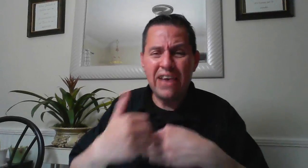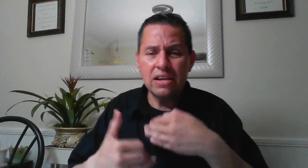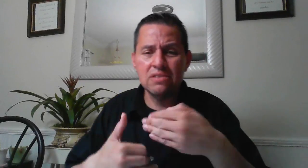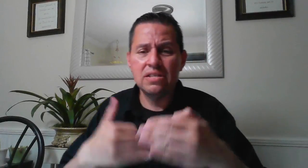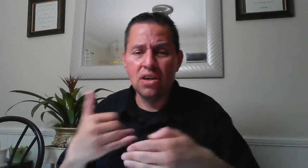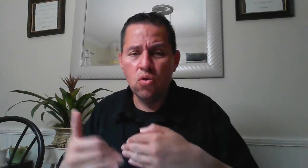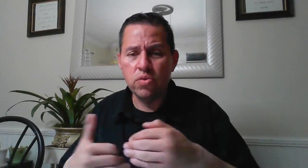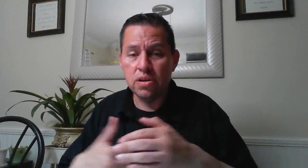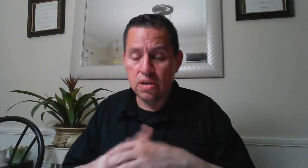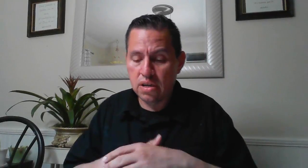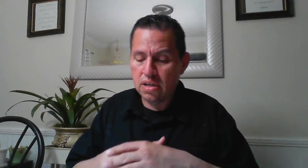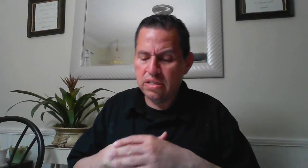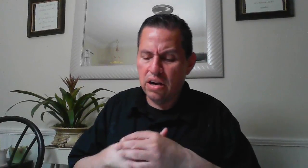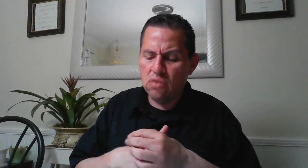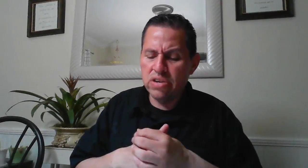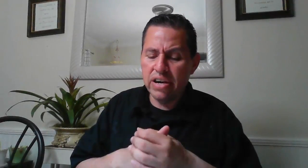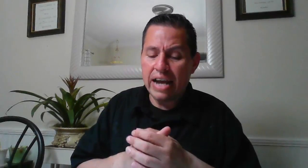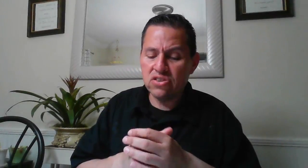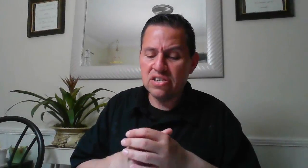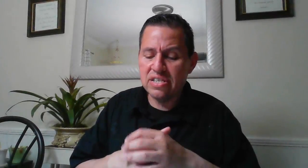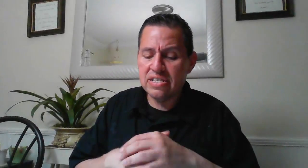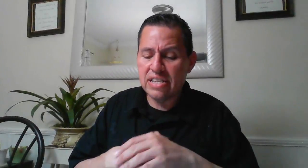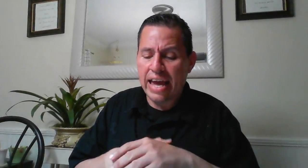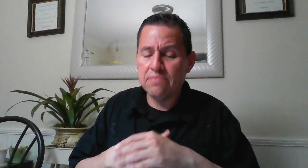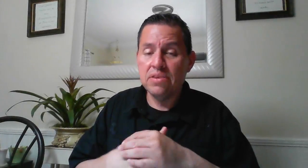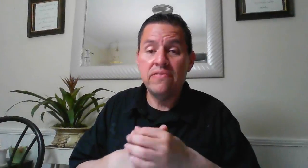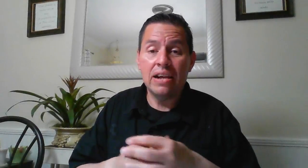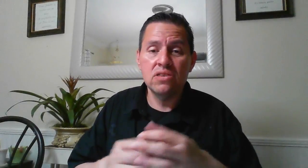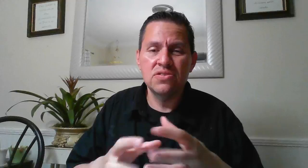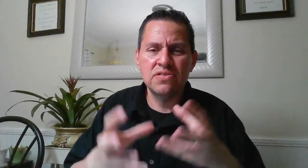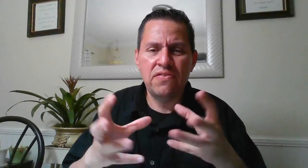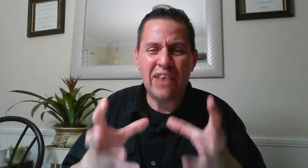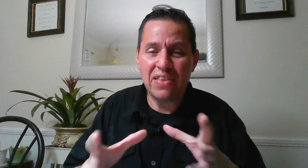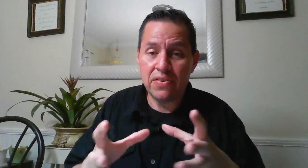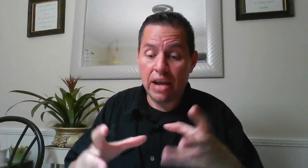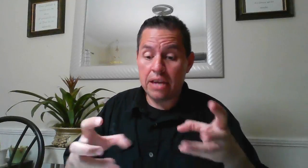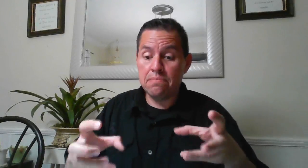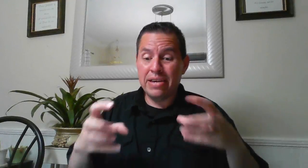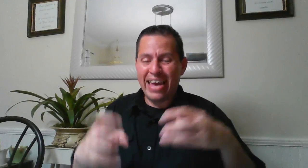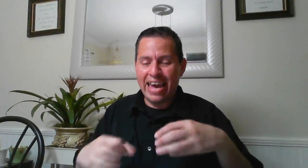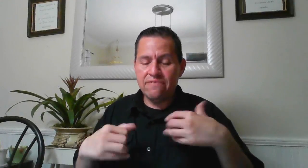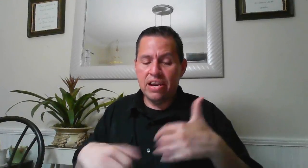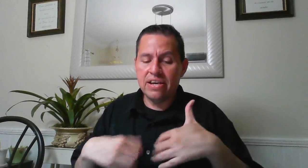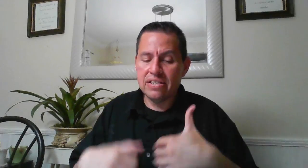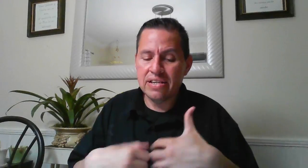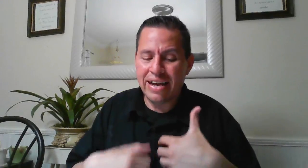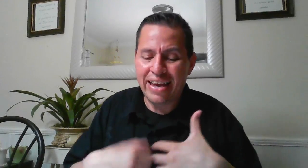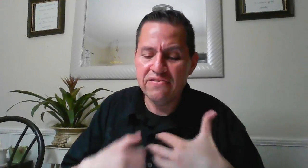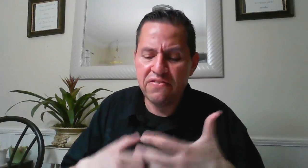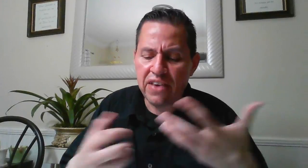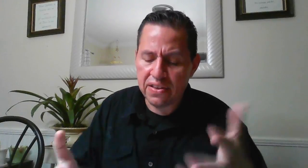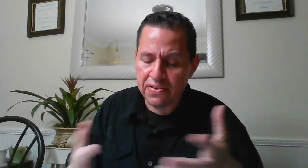falcon and the owner the owner actually says i am the falcon's father i behave like a father